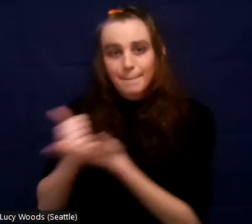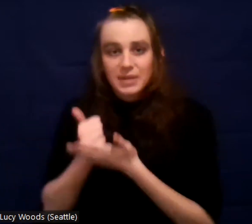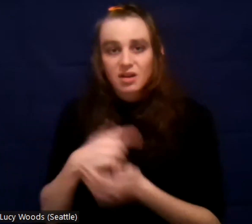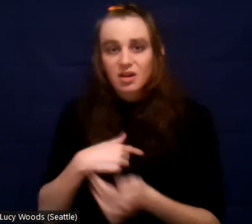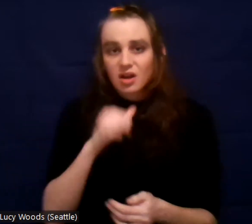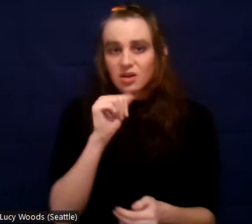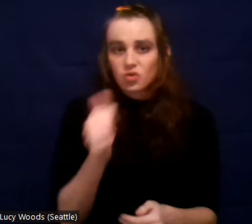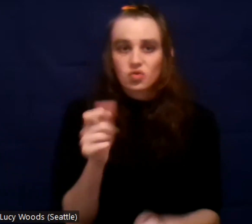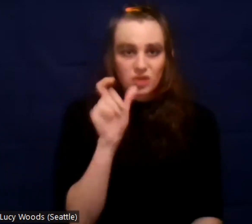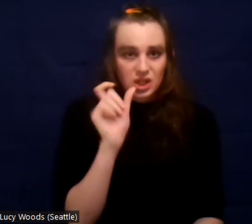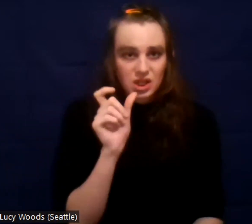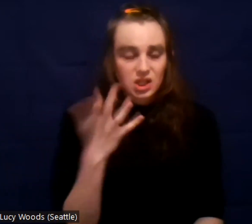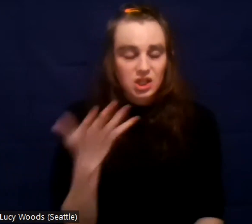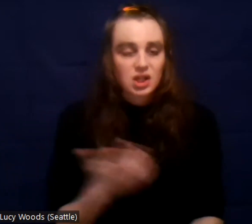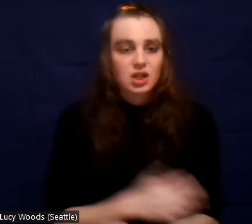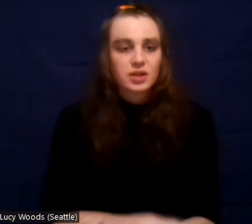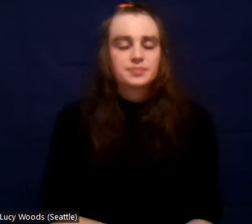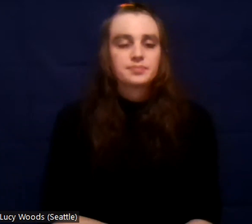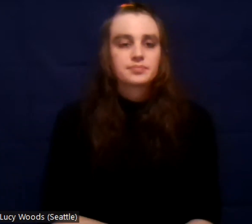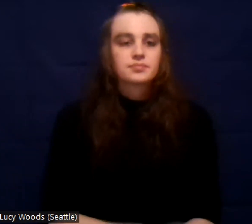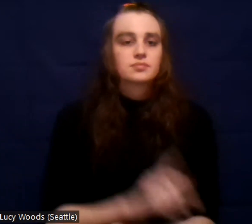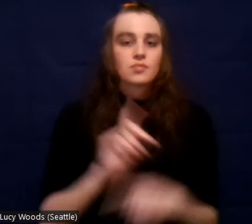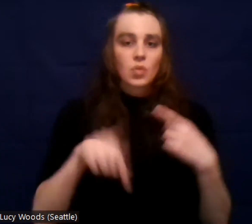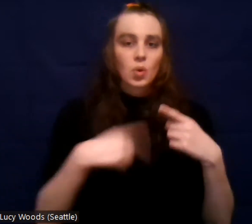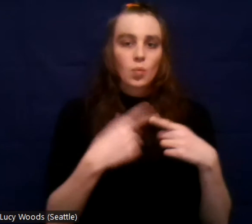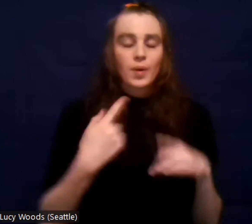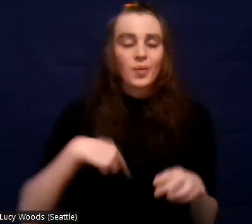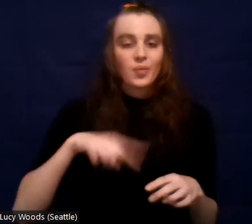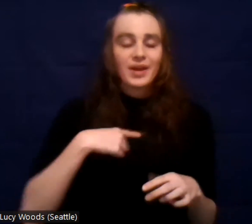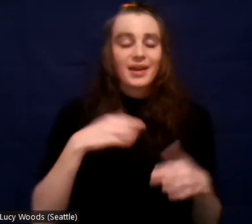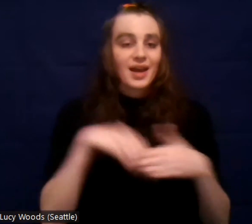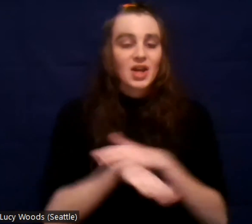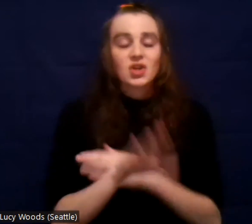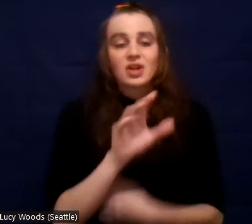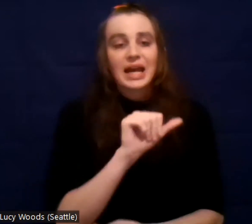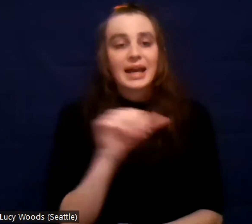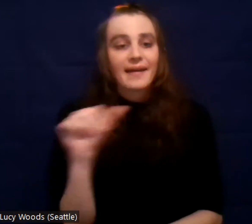Um, when we come in these rooms, we have these, uh,